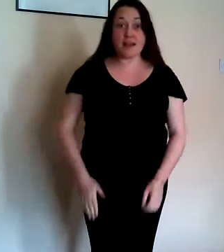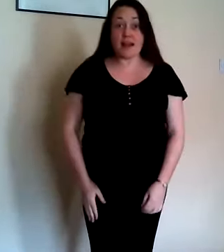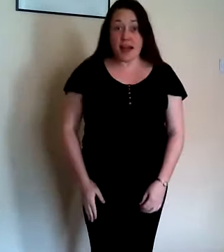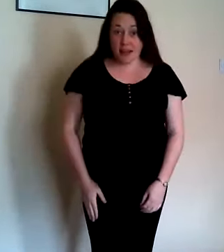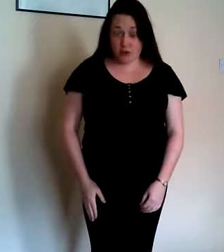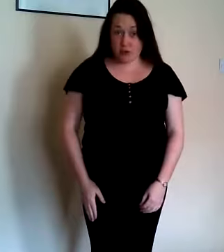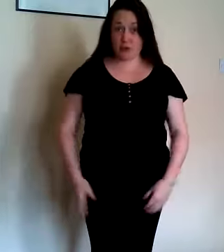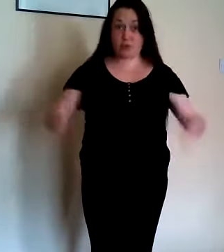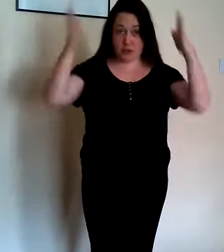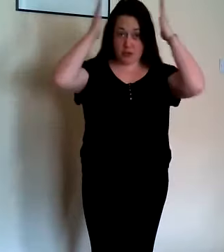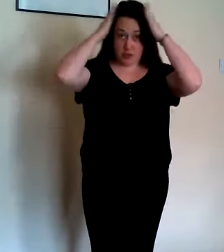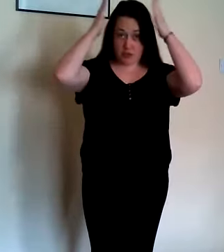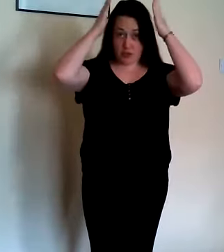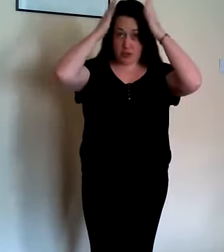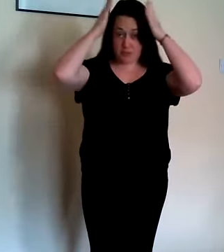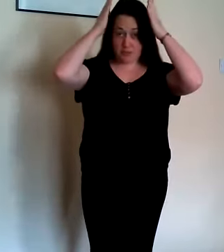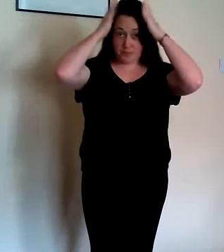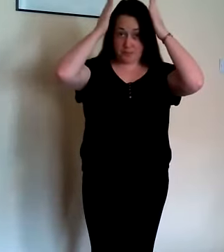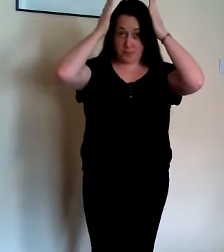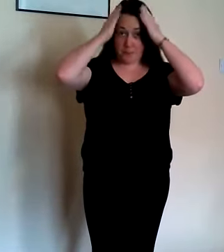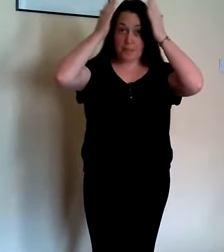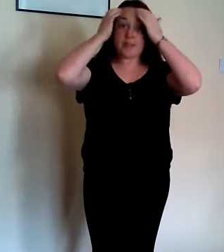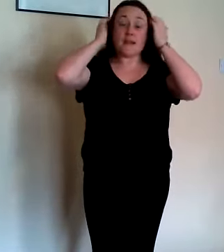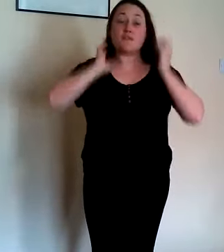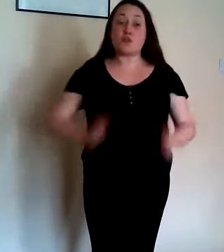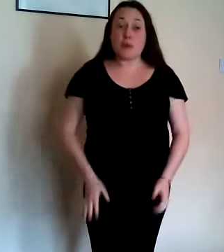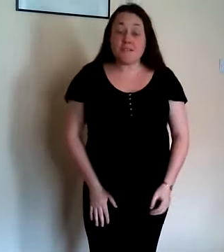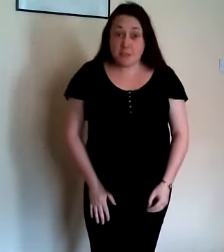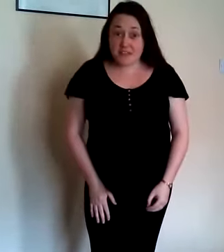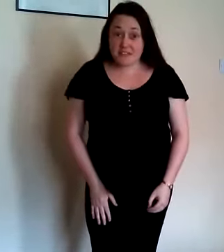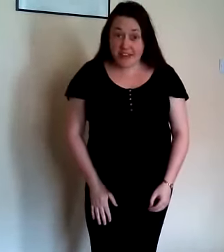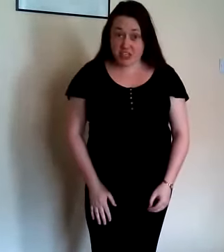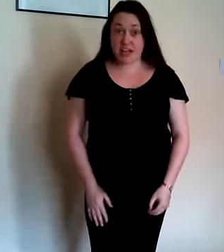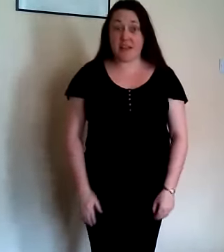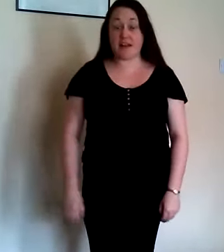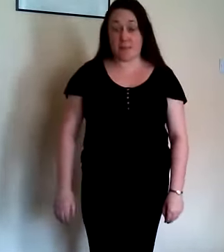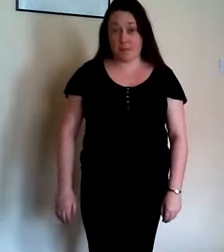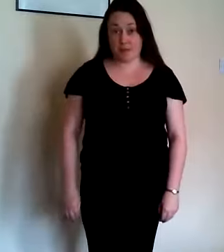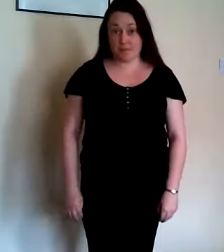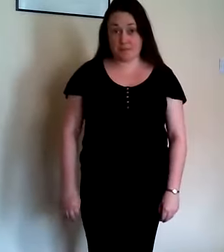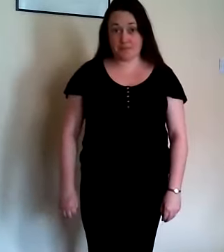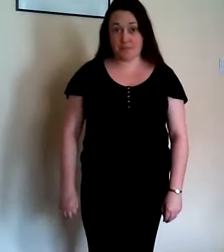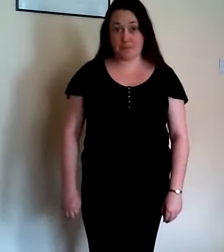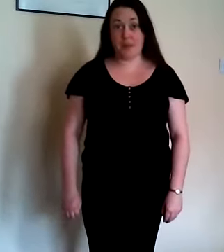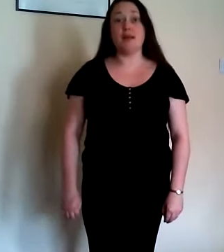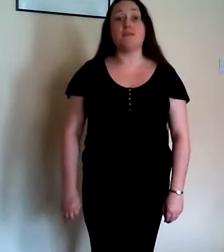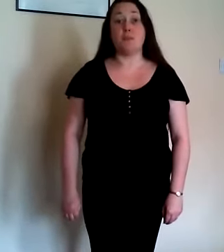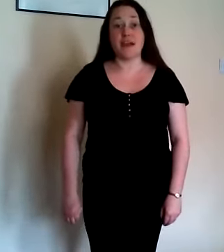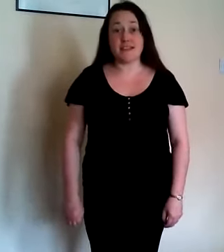and you do so you wait for me to finish and then copy practice